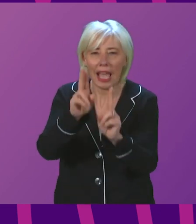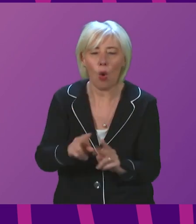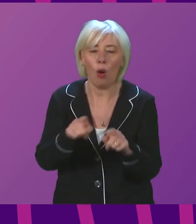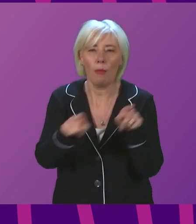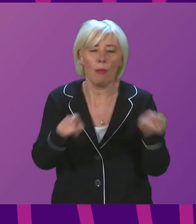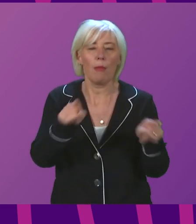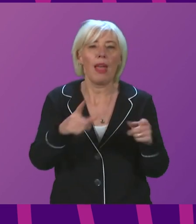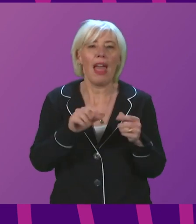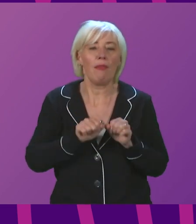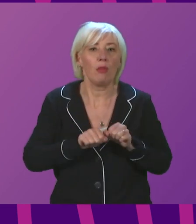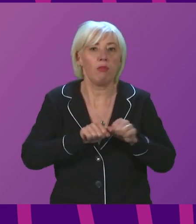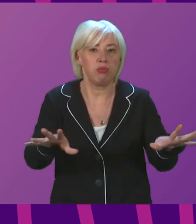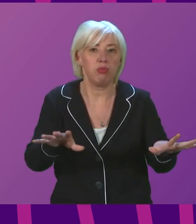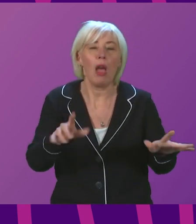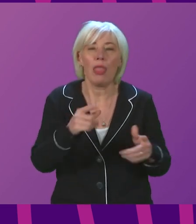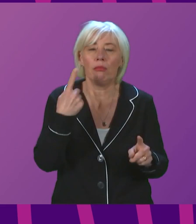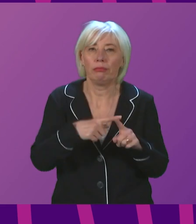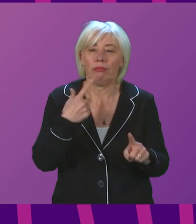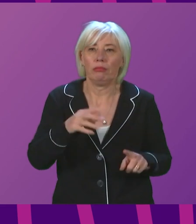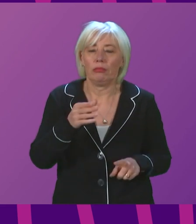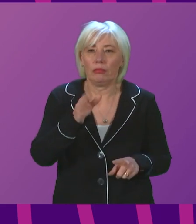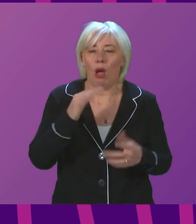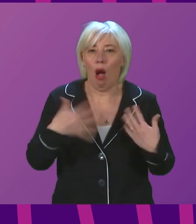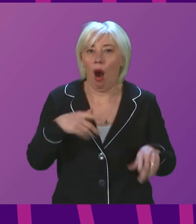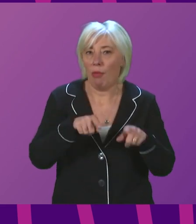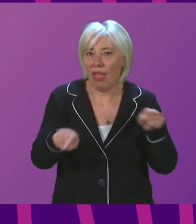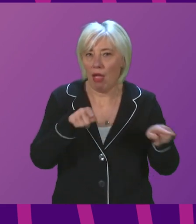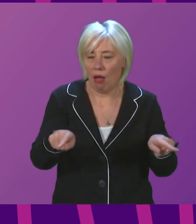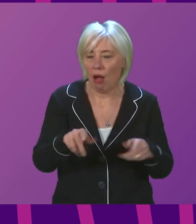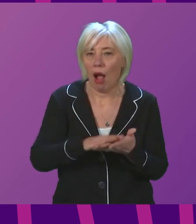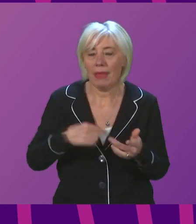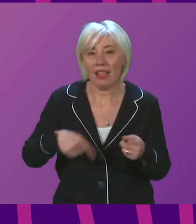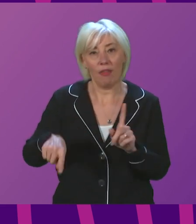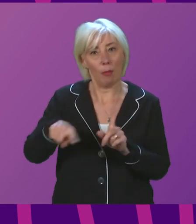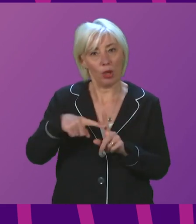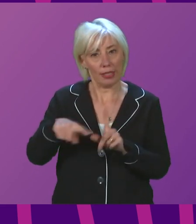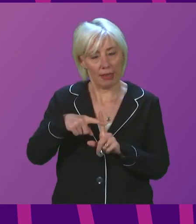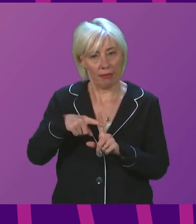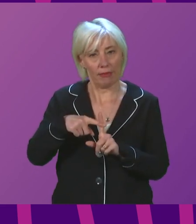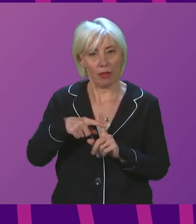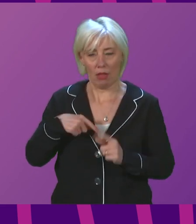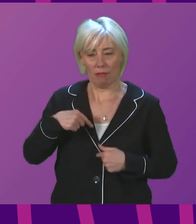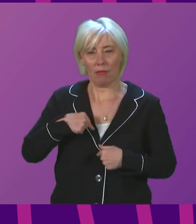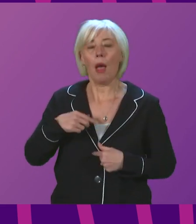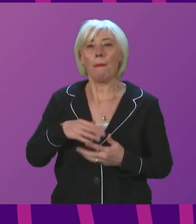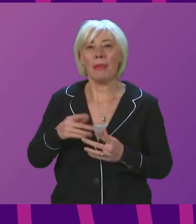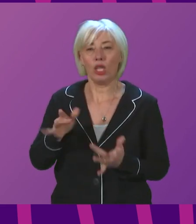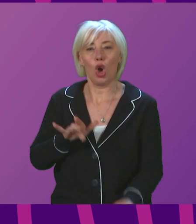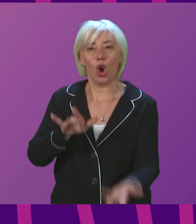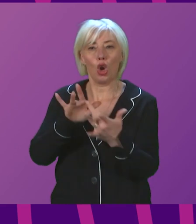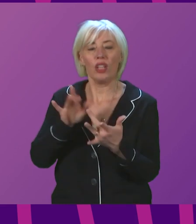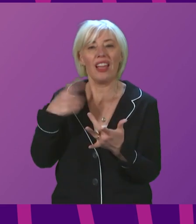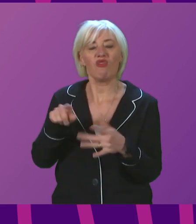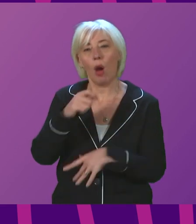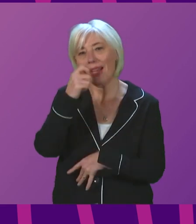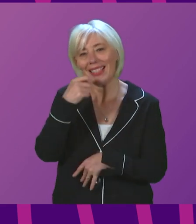cause most harm. For many of us, this means that if we test positive, our contact from Test and Protect teams is more likely to be by text